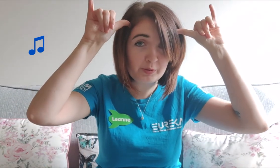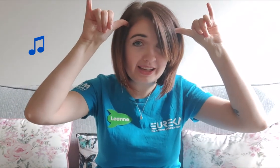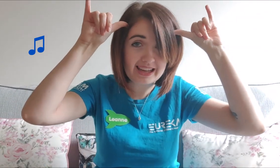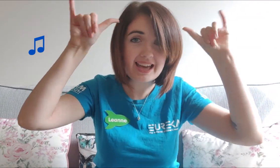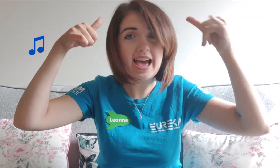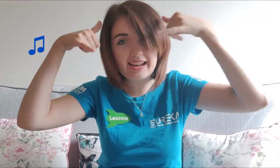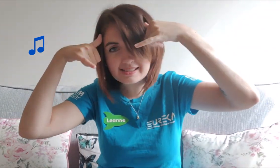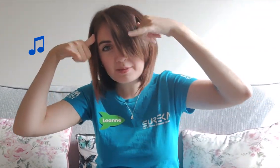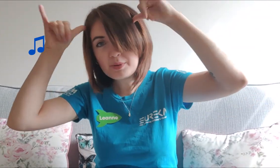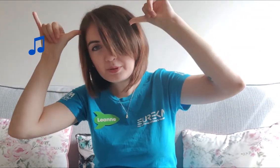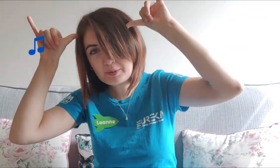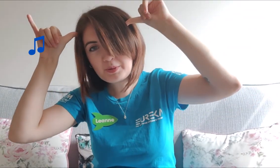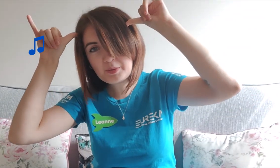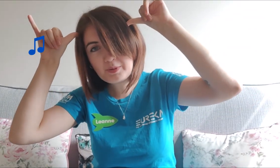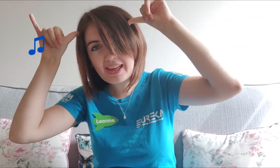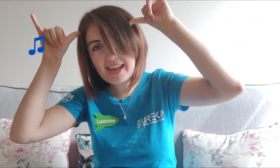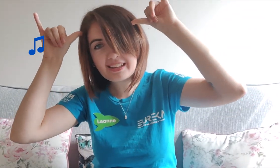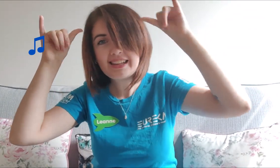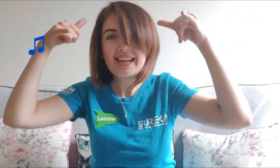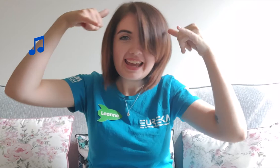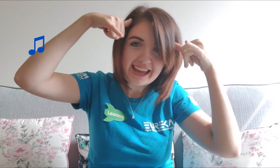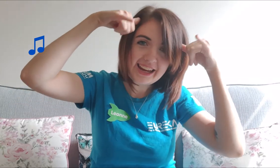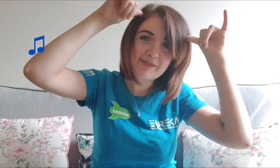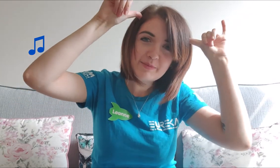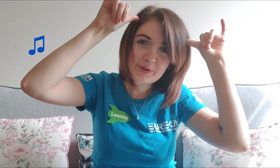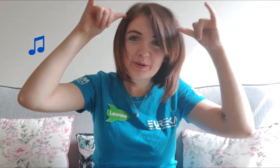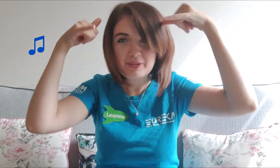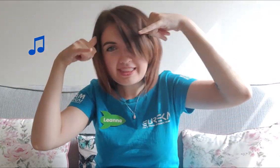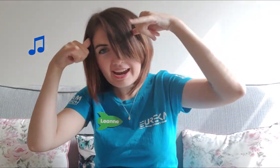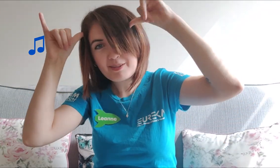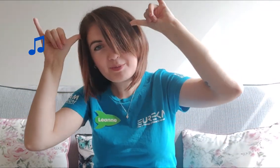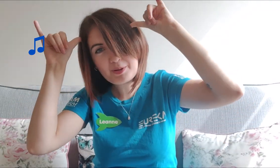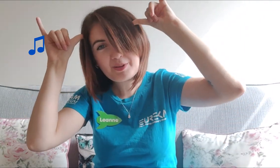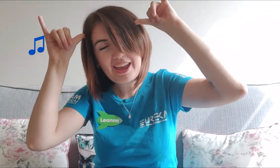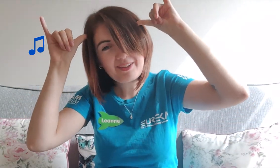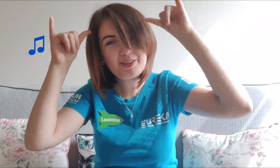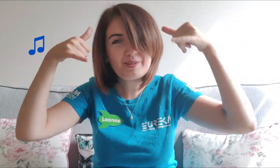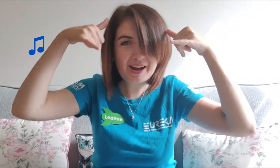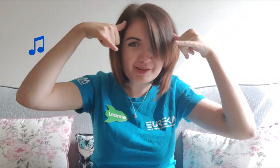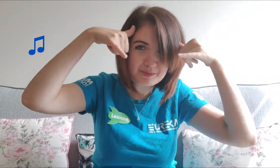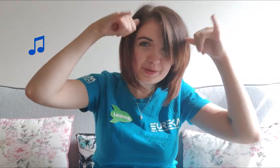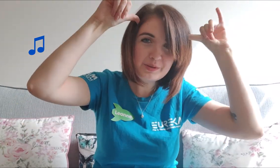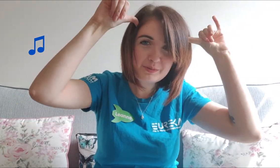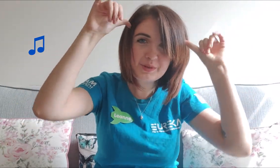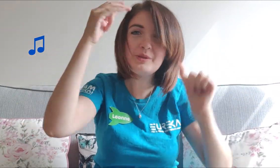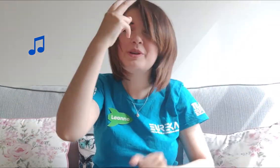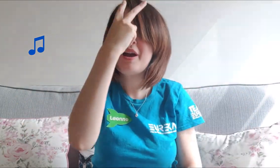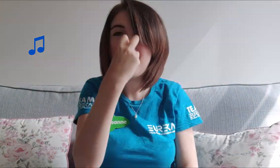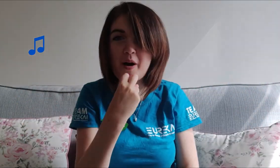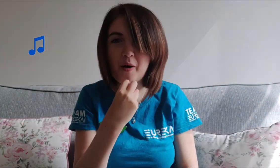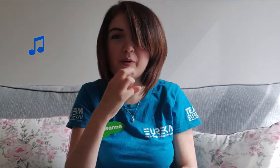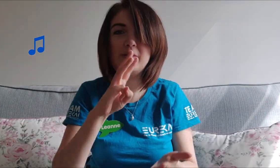here and a moo moo there a moo moo everywhere a moo moo old